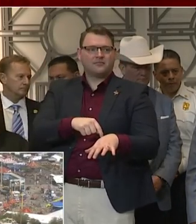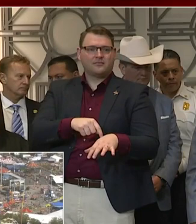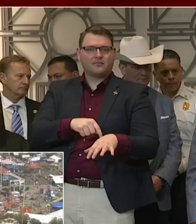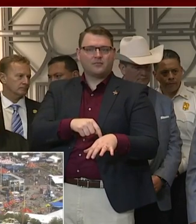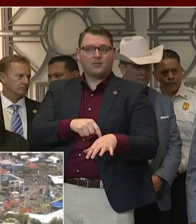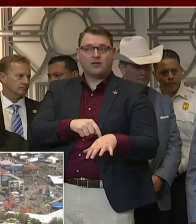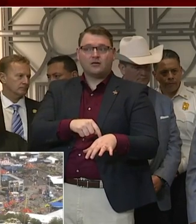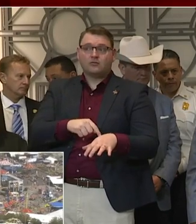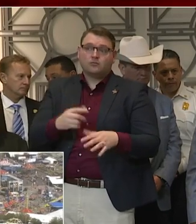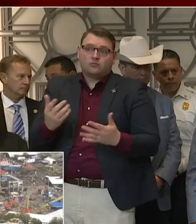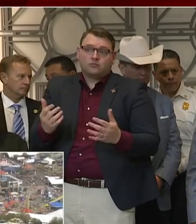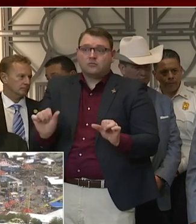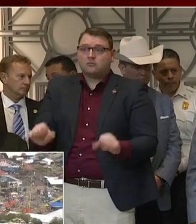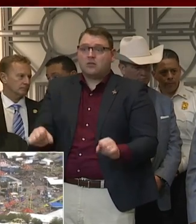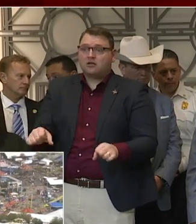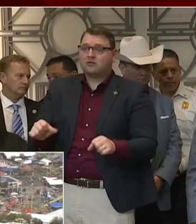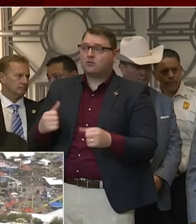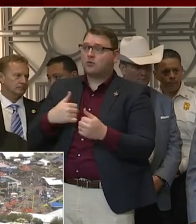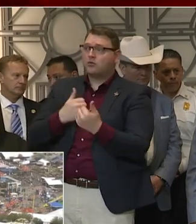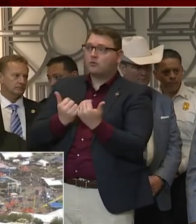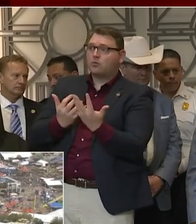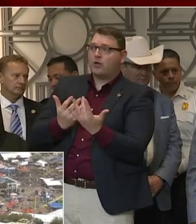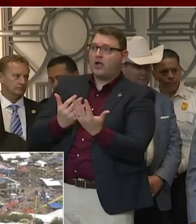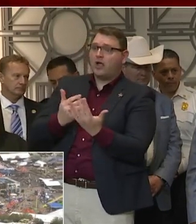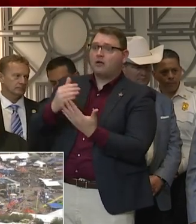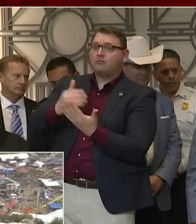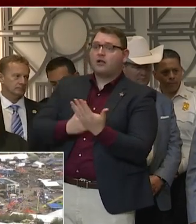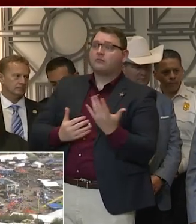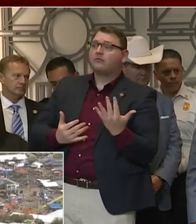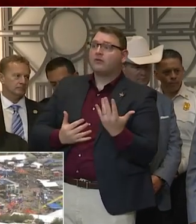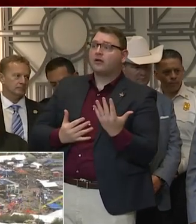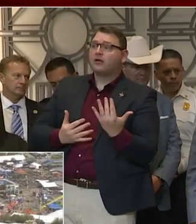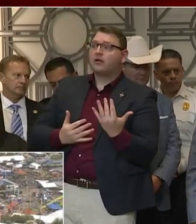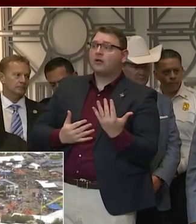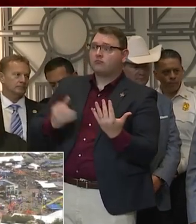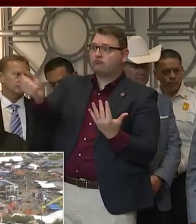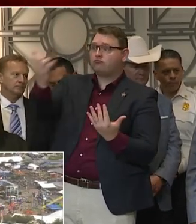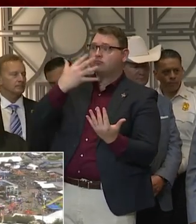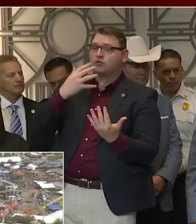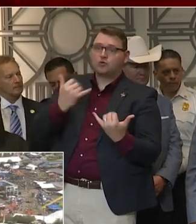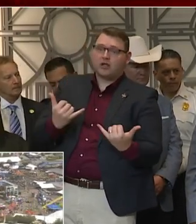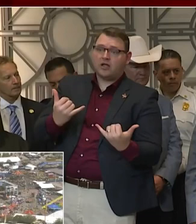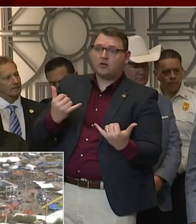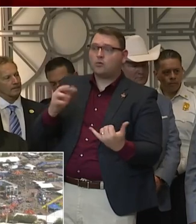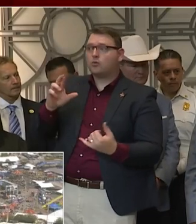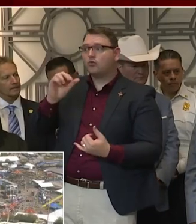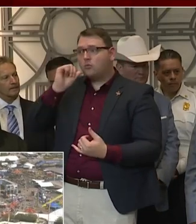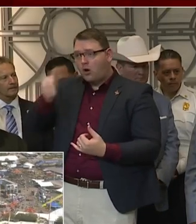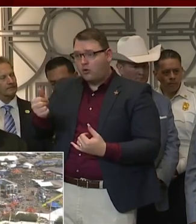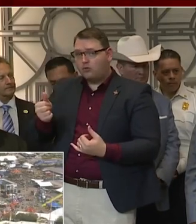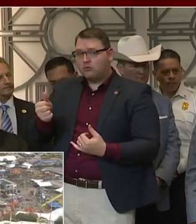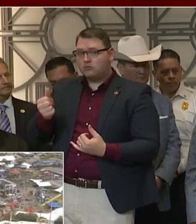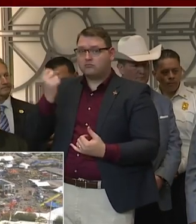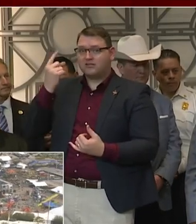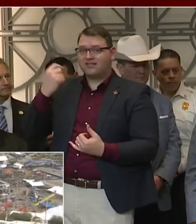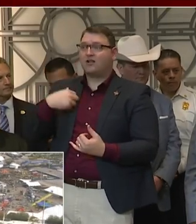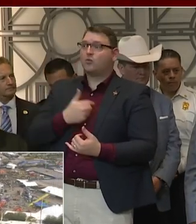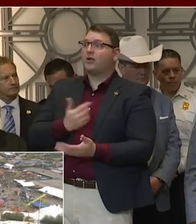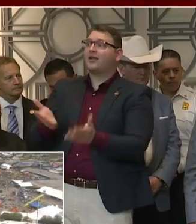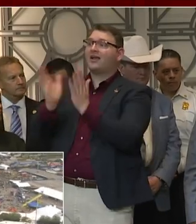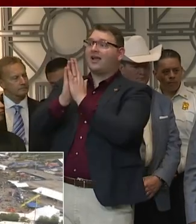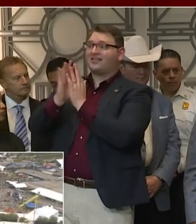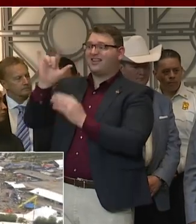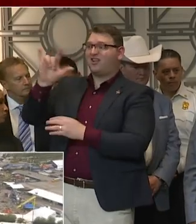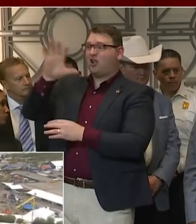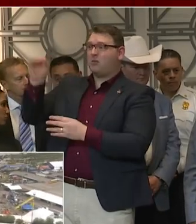today, tomorrow. But we were told that it was going to be several days, and we did not